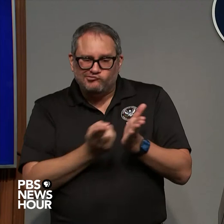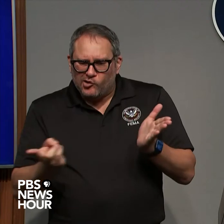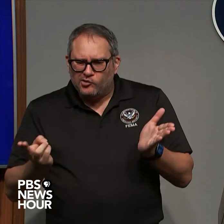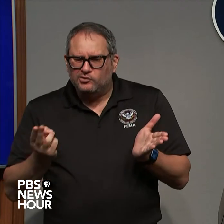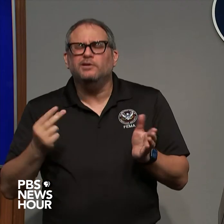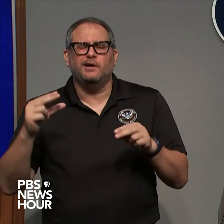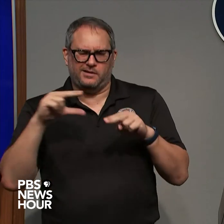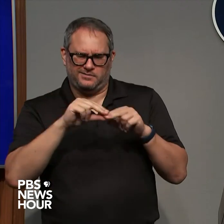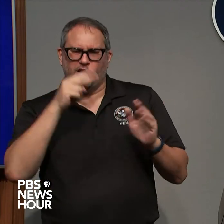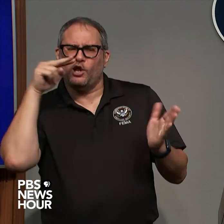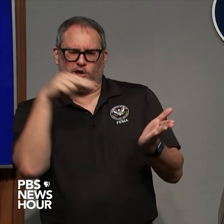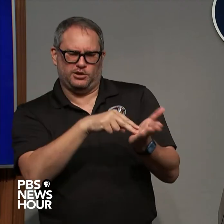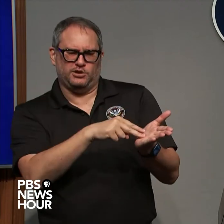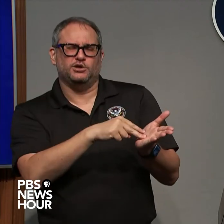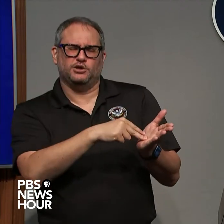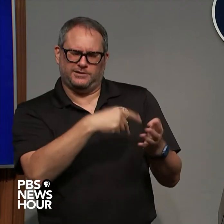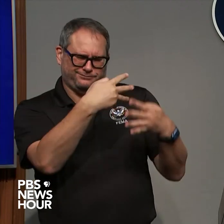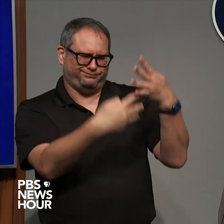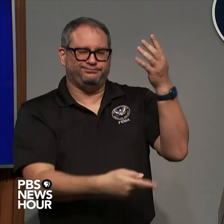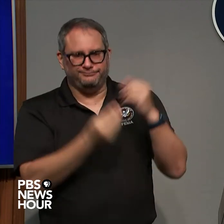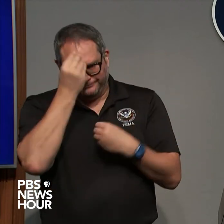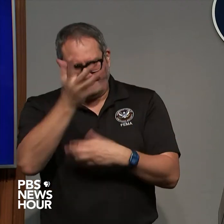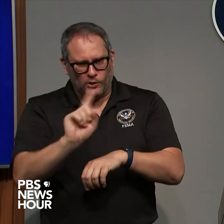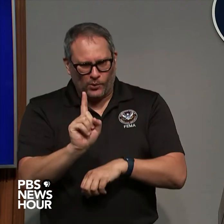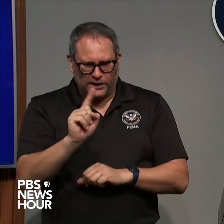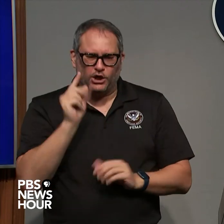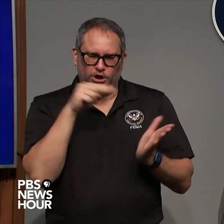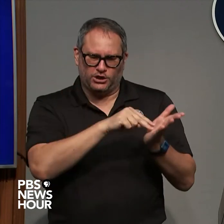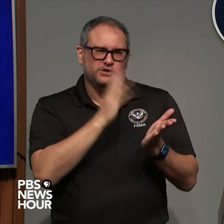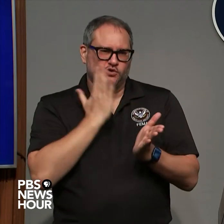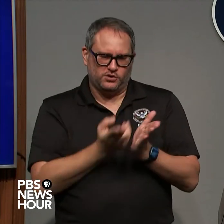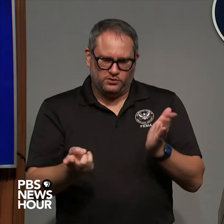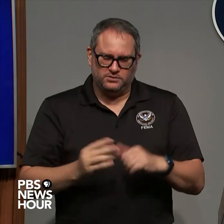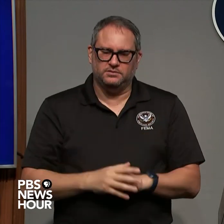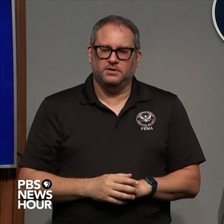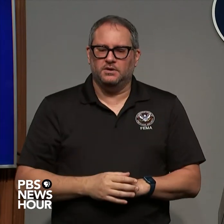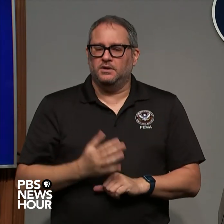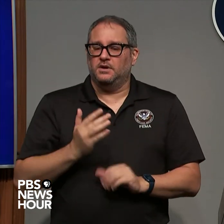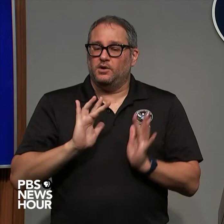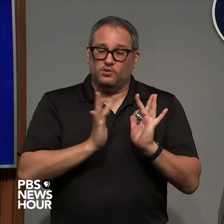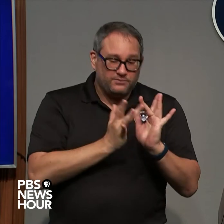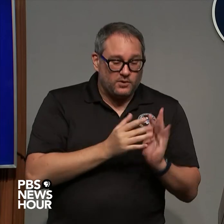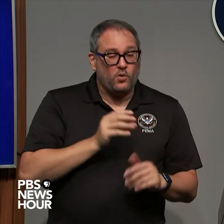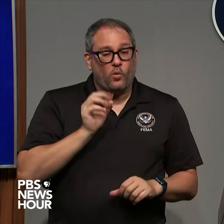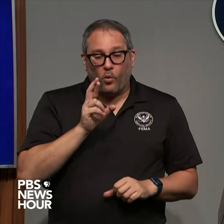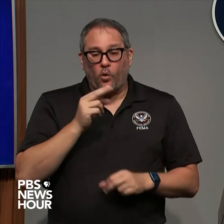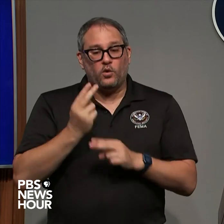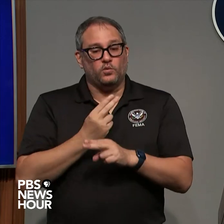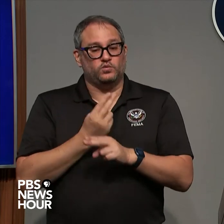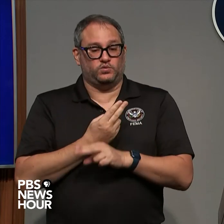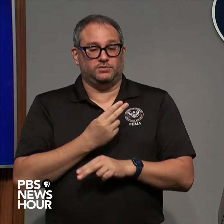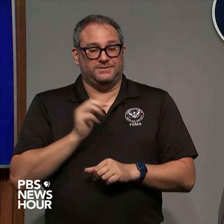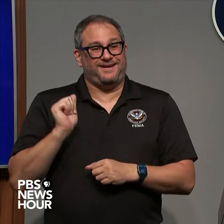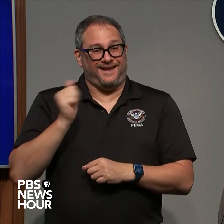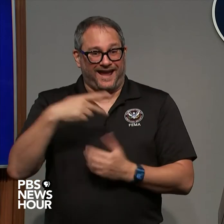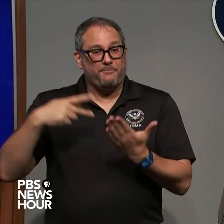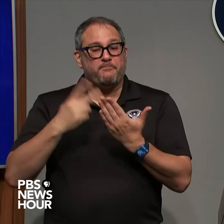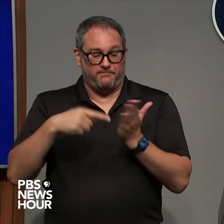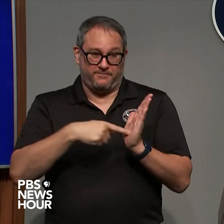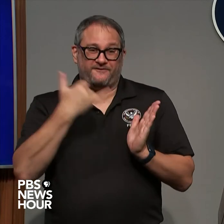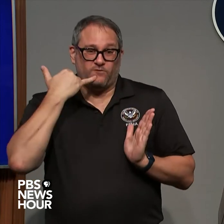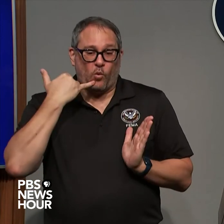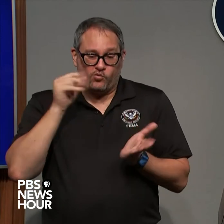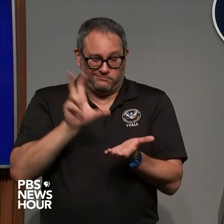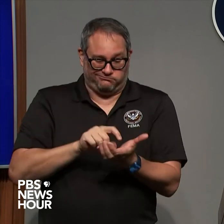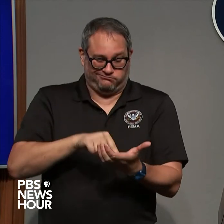shelters at our website redcross.org or you can use our free Red Cross emergency app and